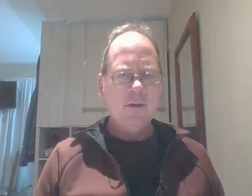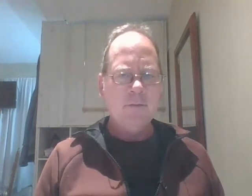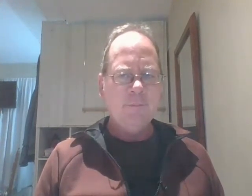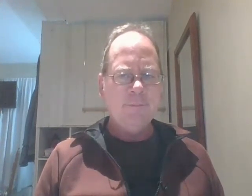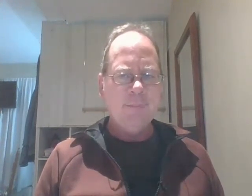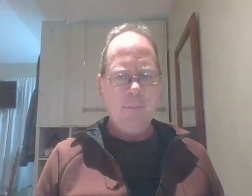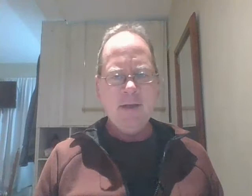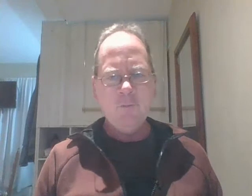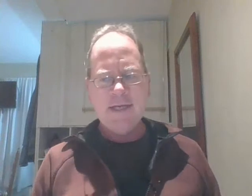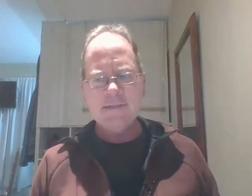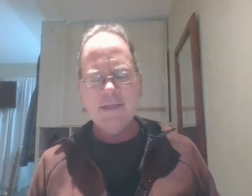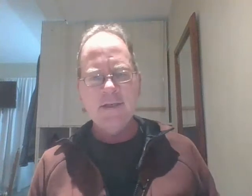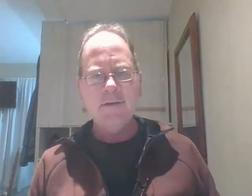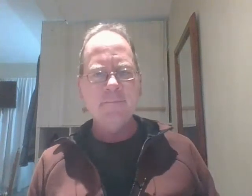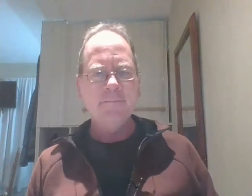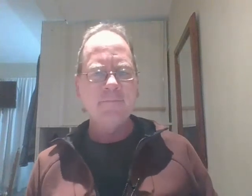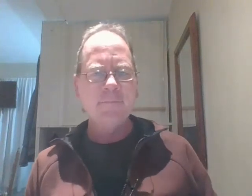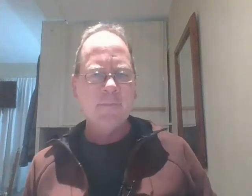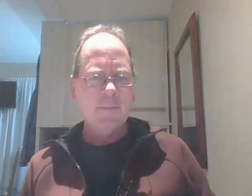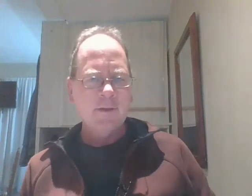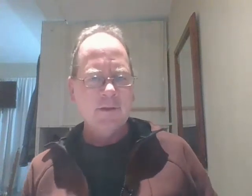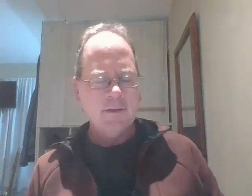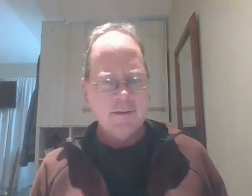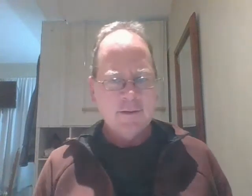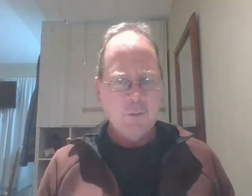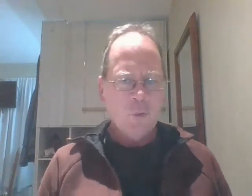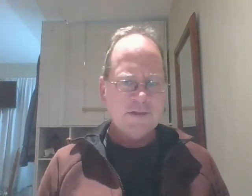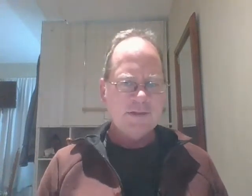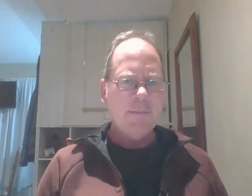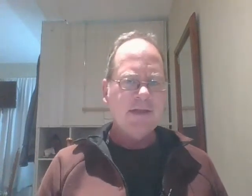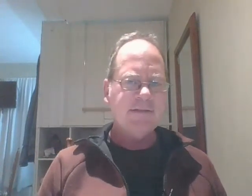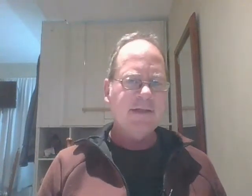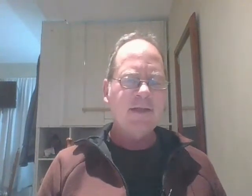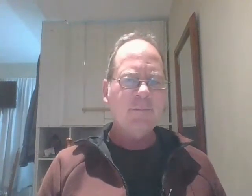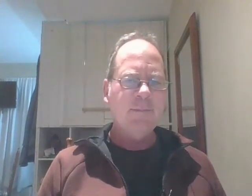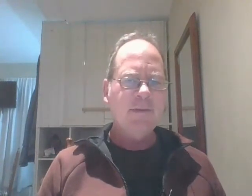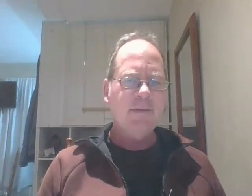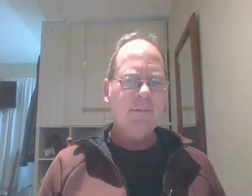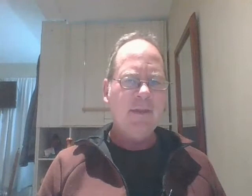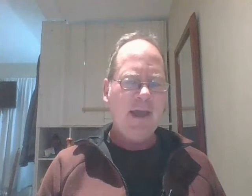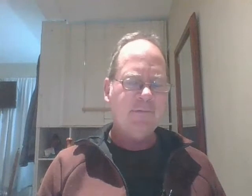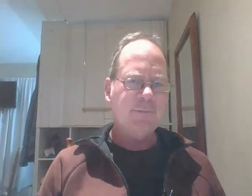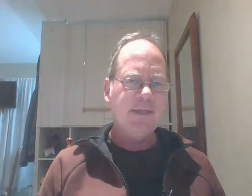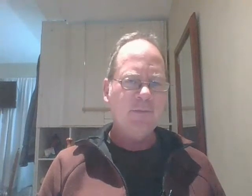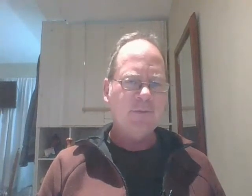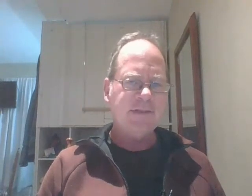but michael was asking him what's the biggest thing average people perceive